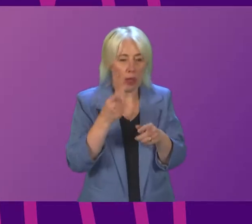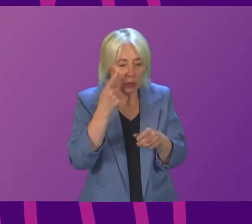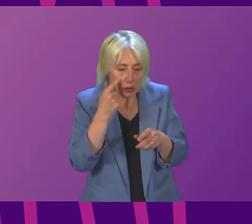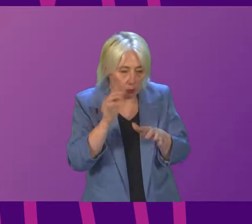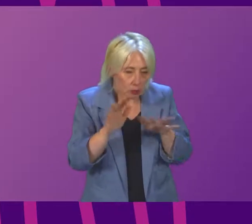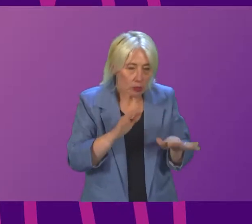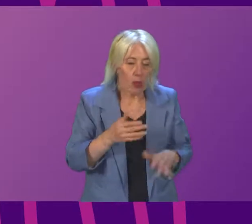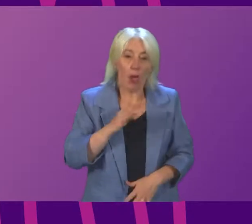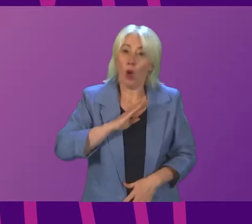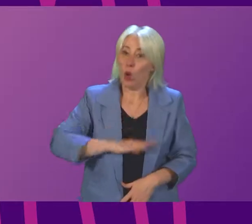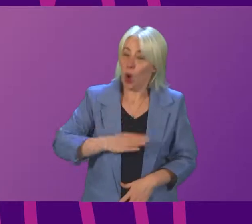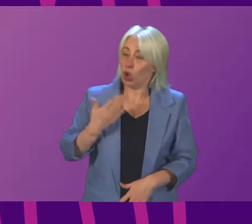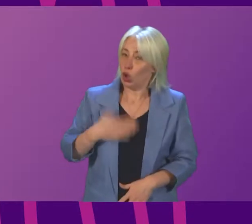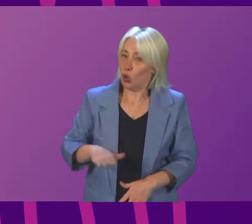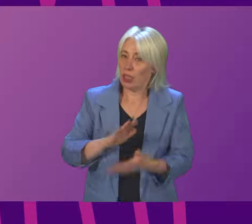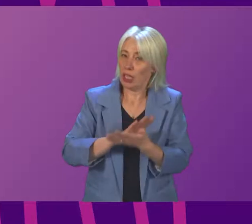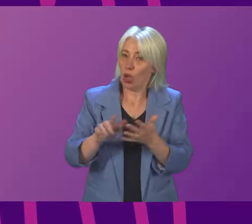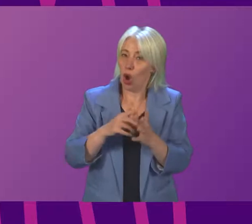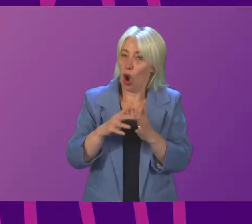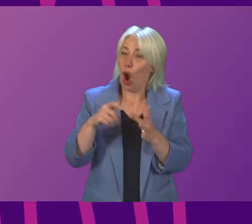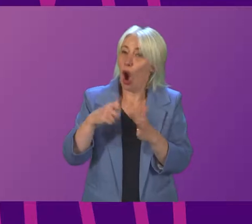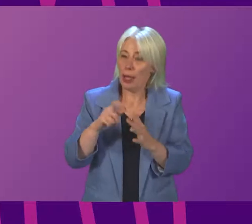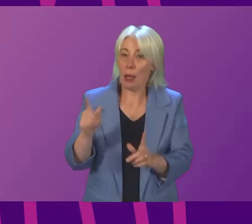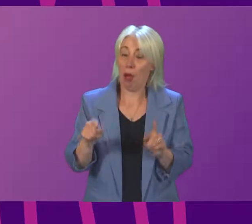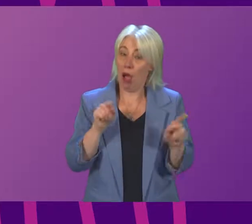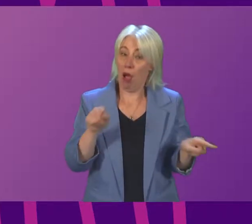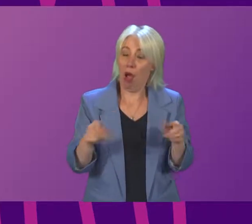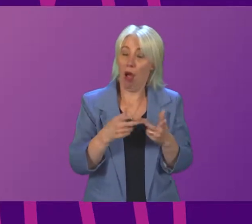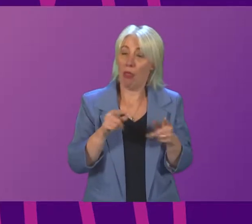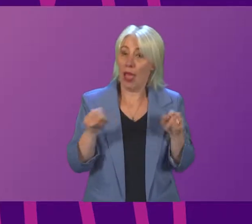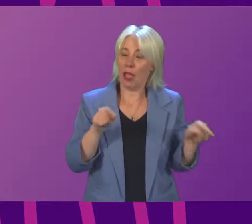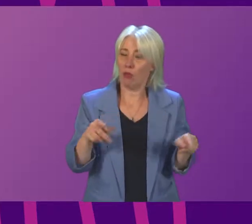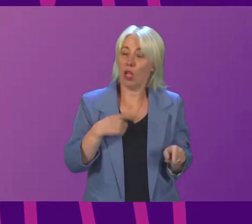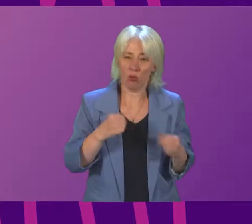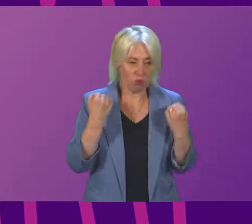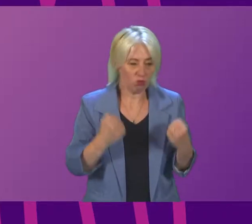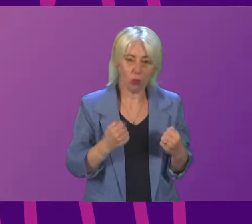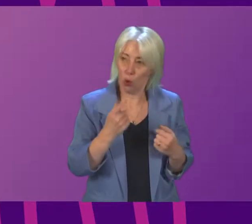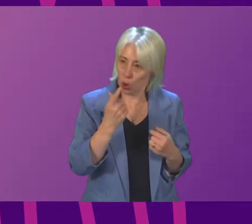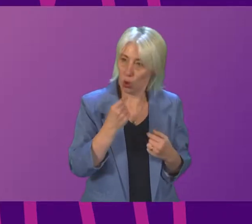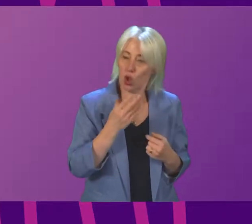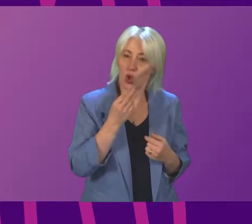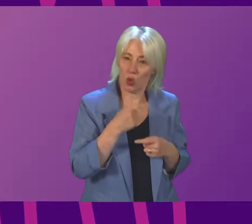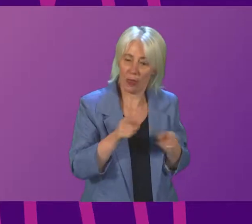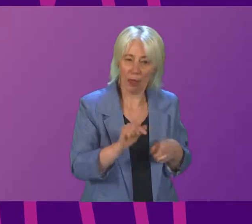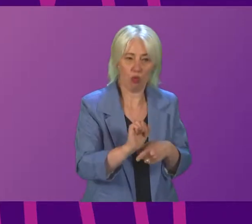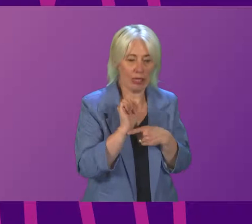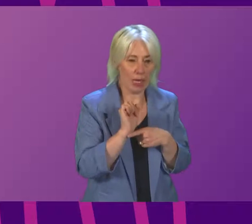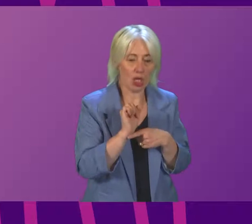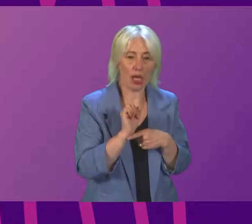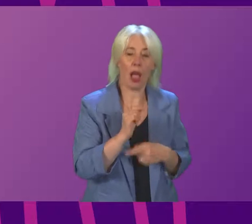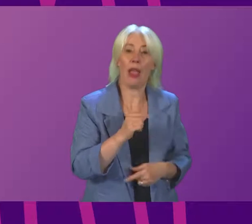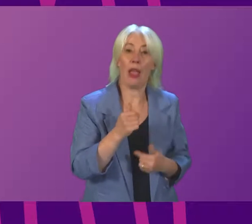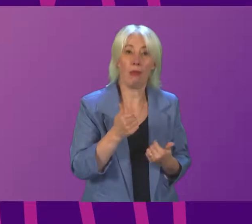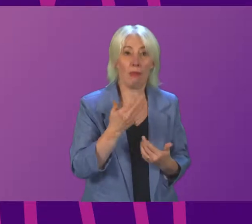required in Hoiwk, were able to be stood up on a very significant level, but thankfully were not required on that occasion.